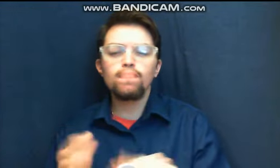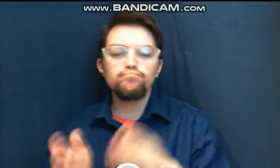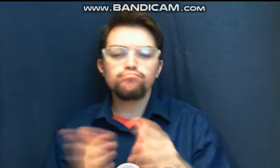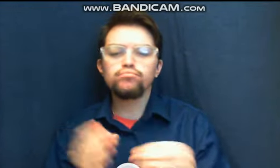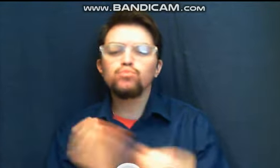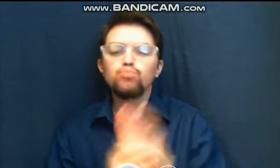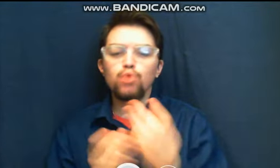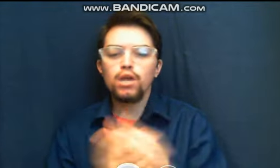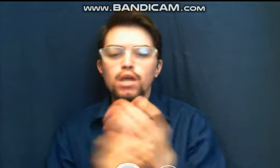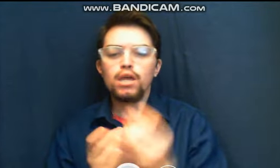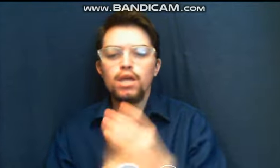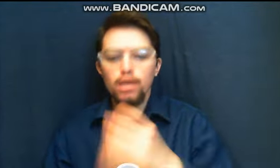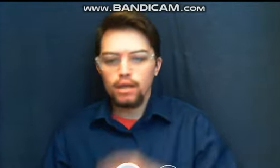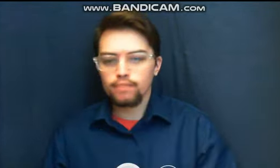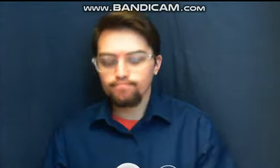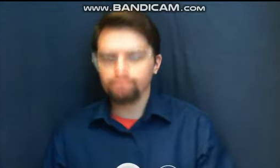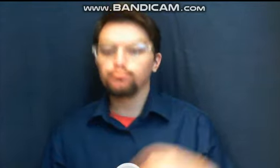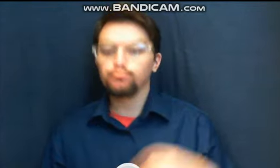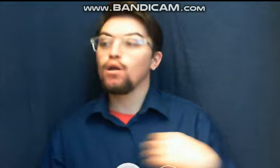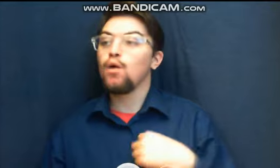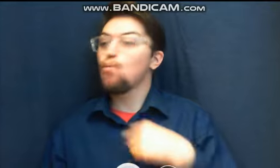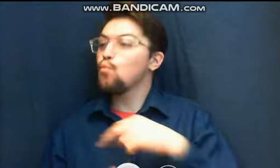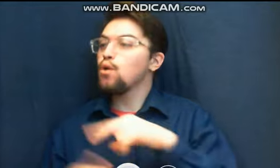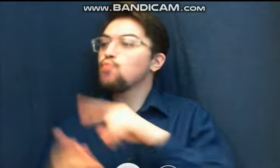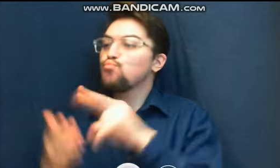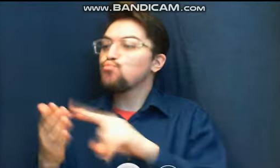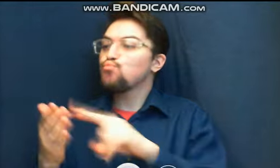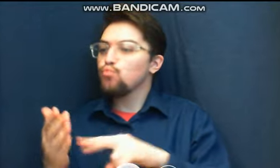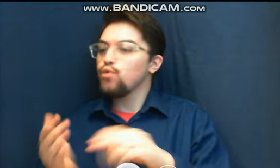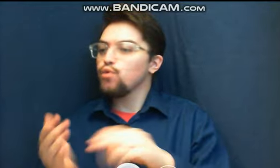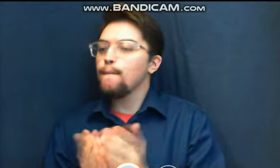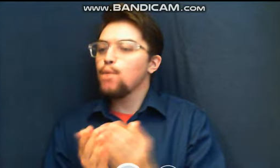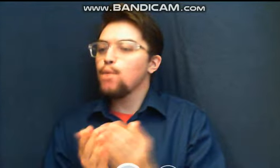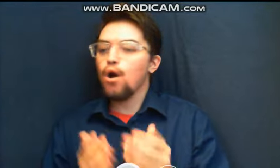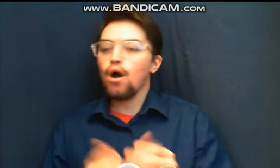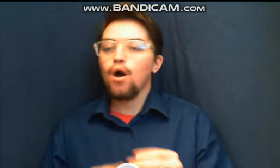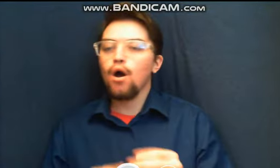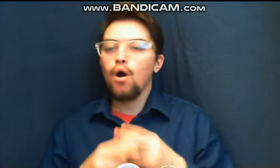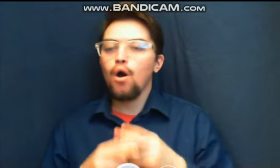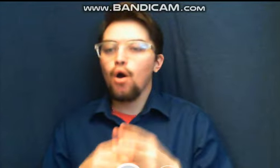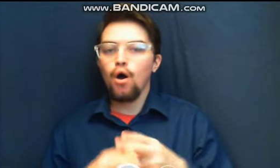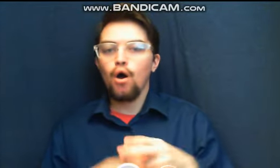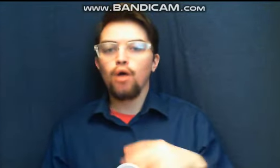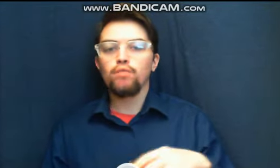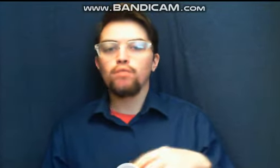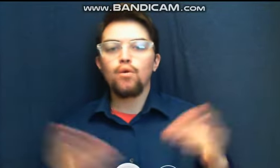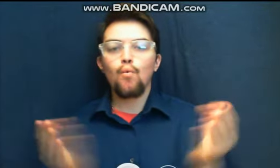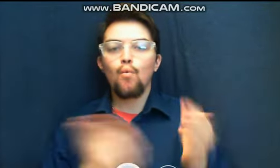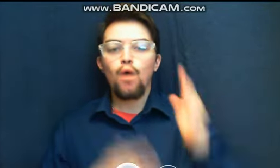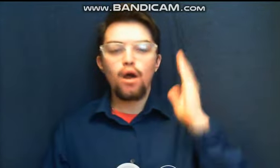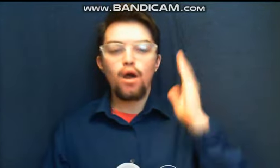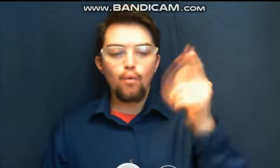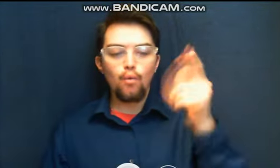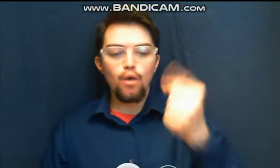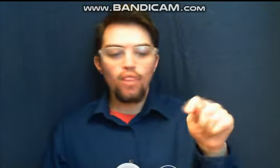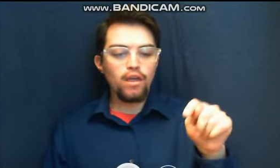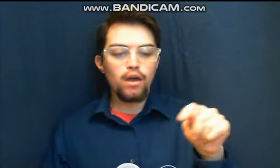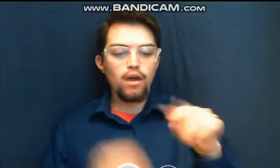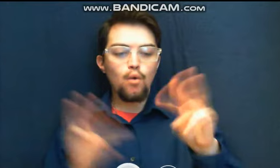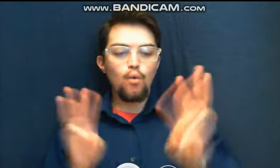like today, it was written by Paul Rogers, and the pictures, the book was